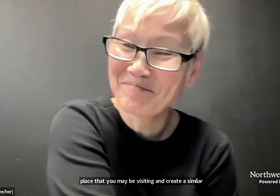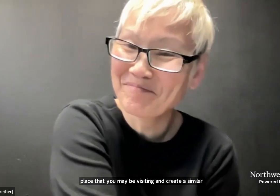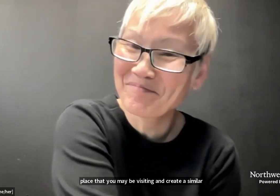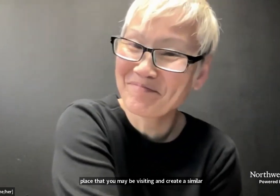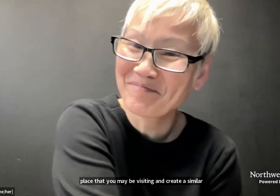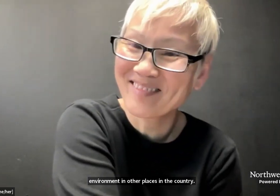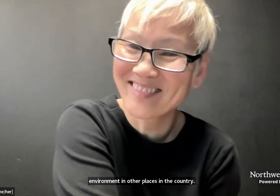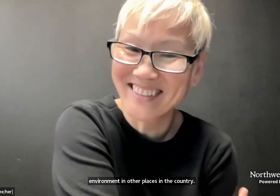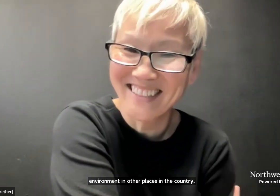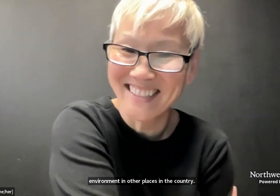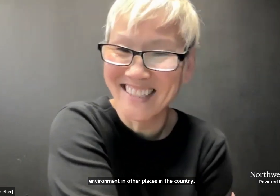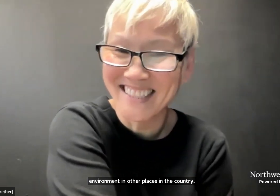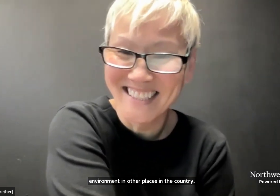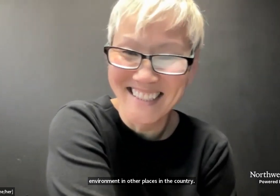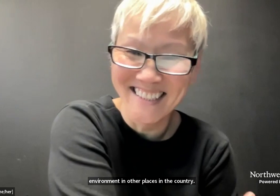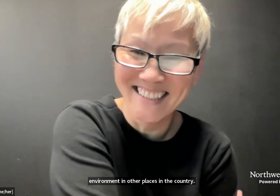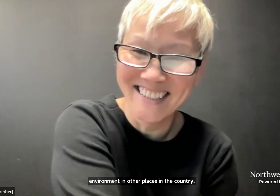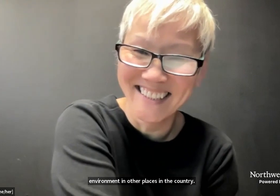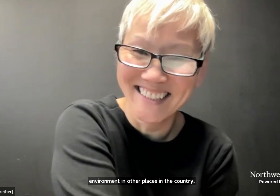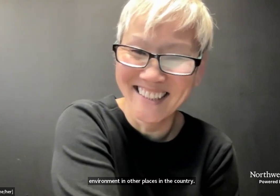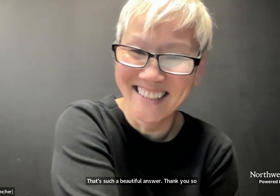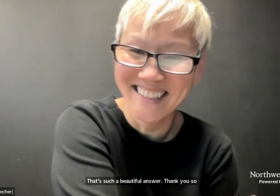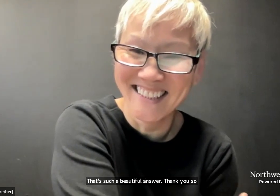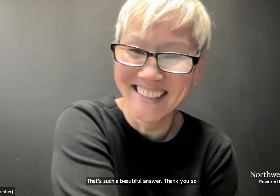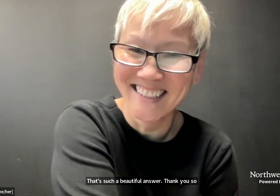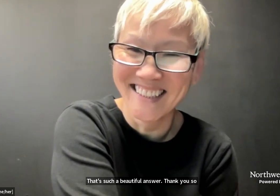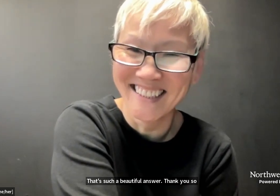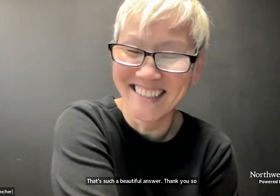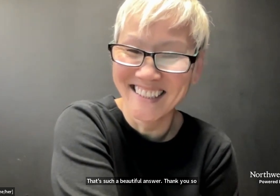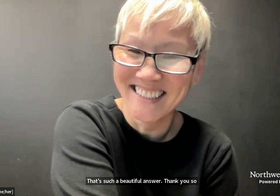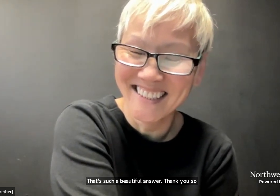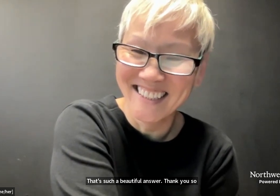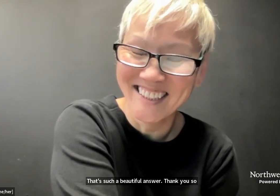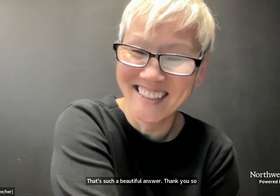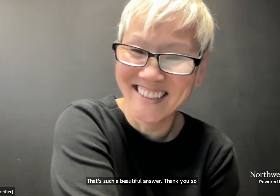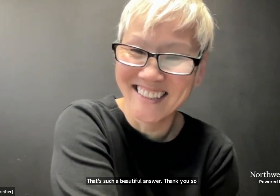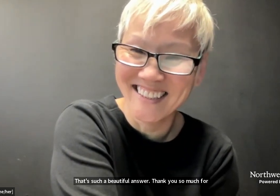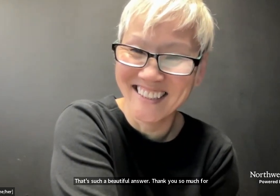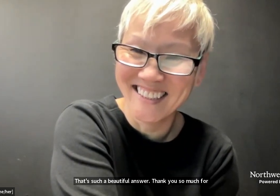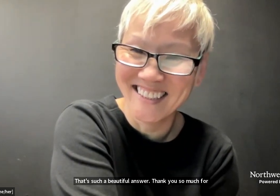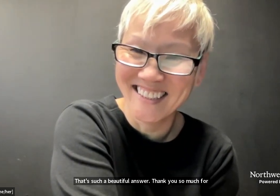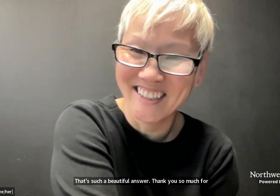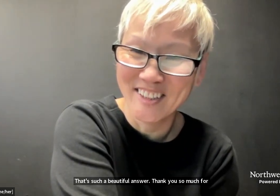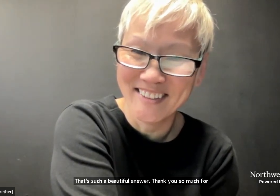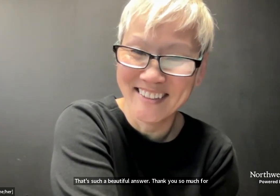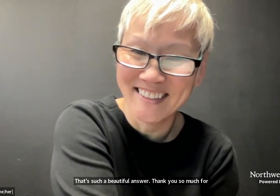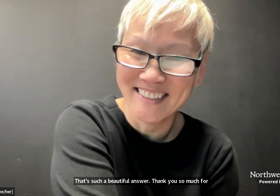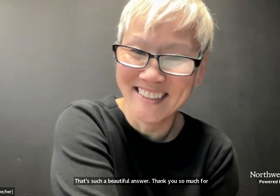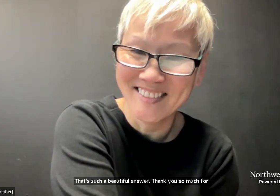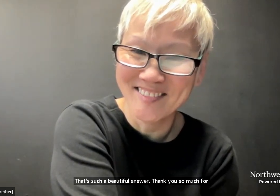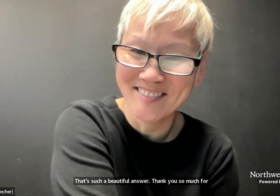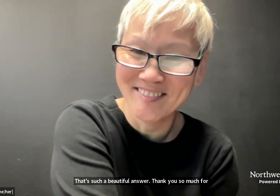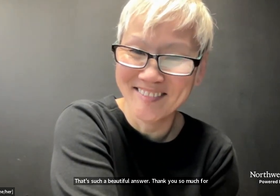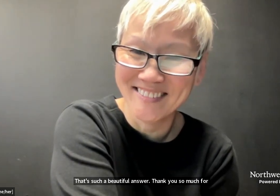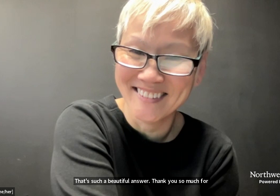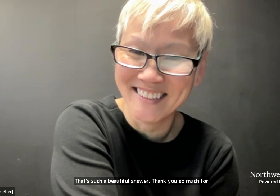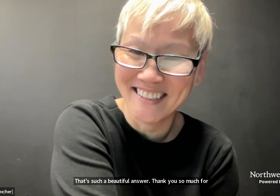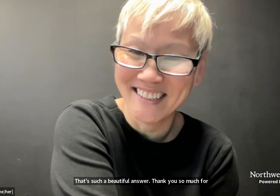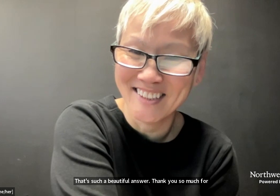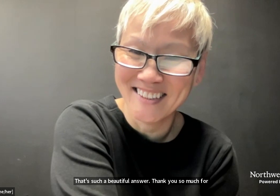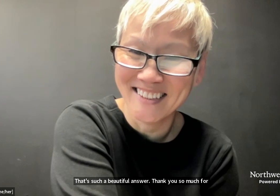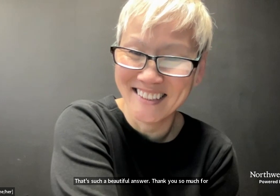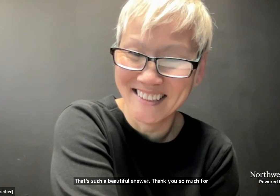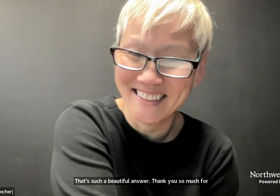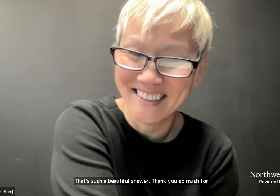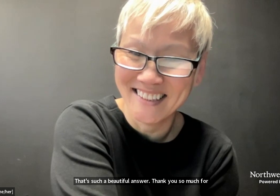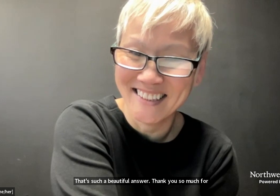That's such a beautiful answer. Thank you so much, Fanta and Momo. Well, amazing. We also have some online viewers who said that this